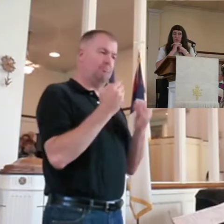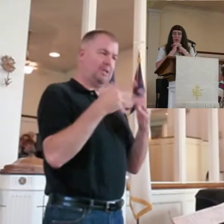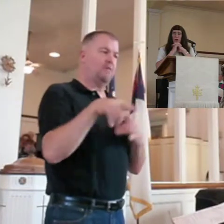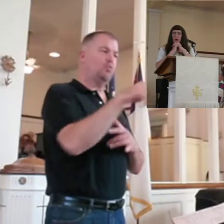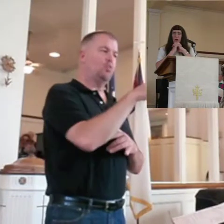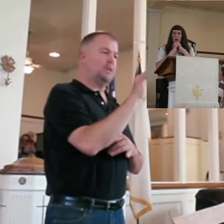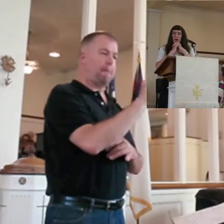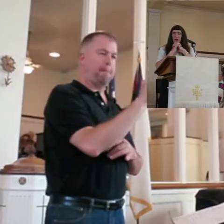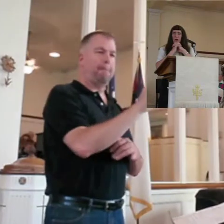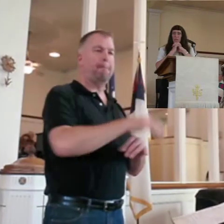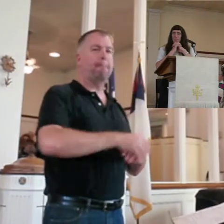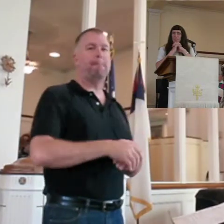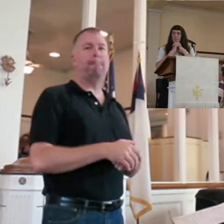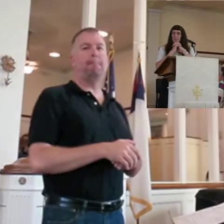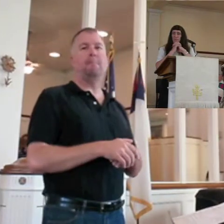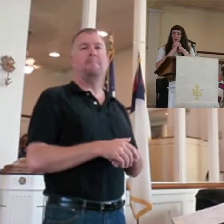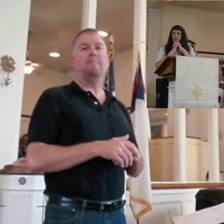too.